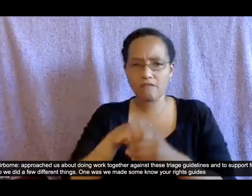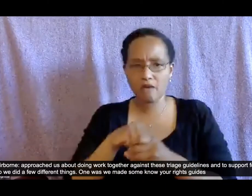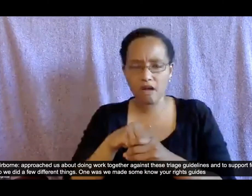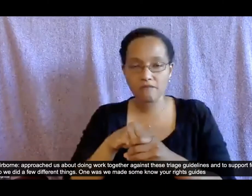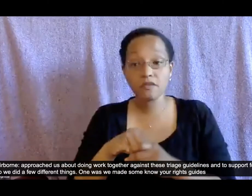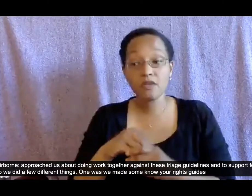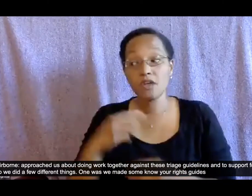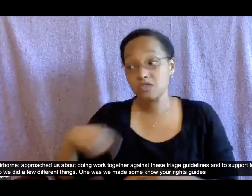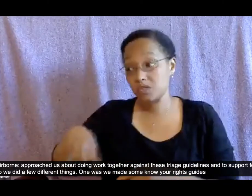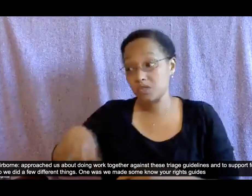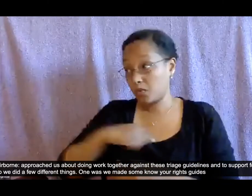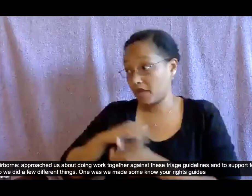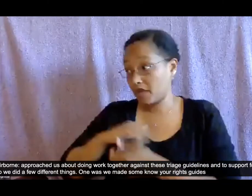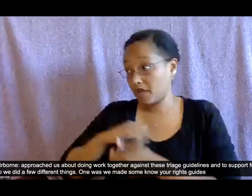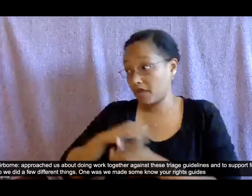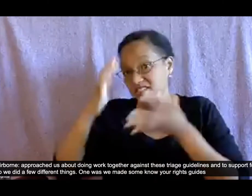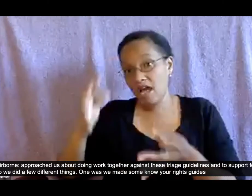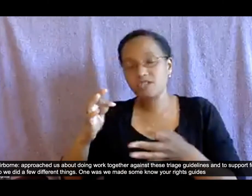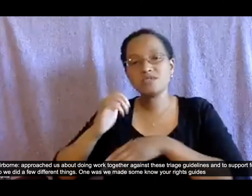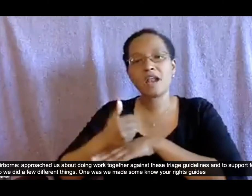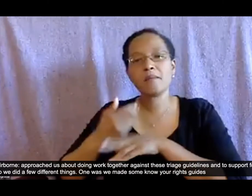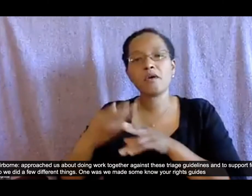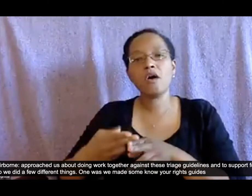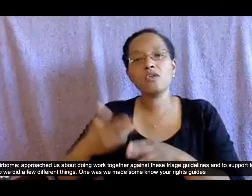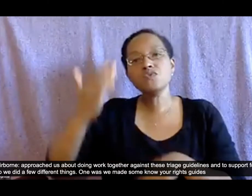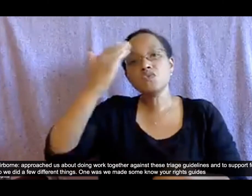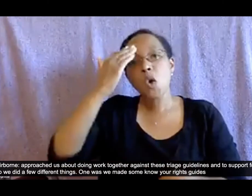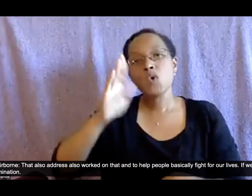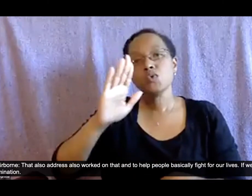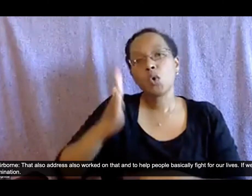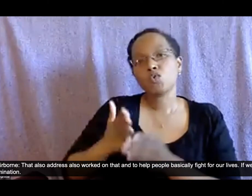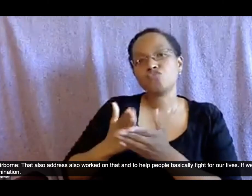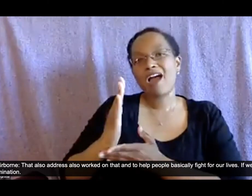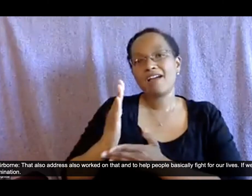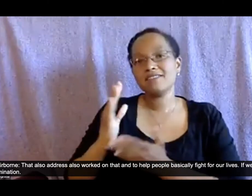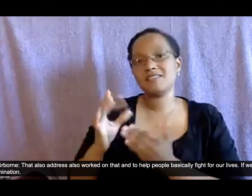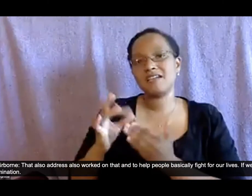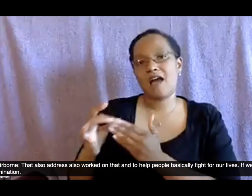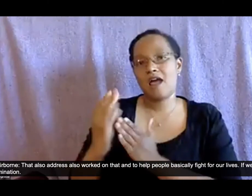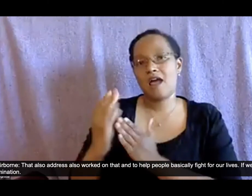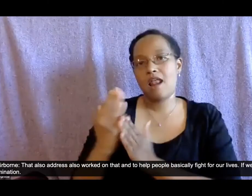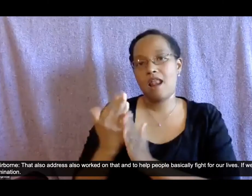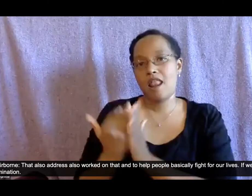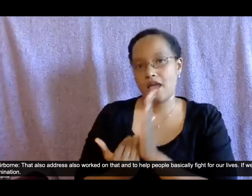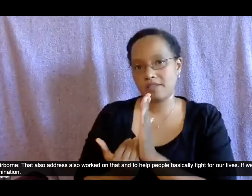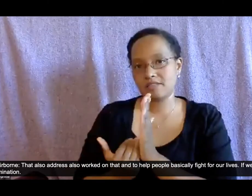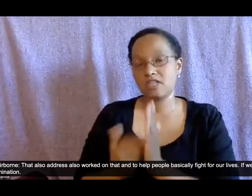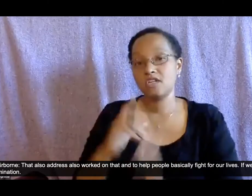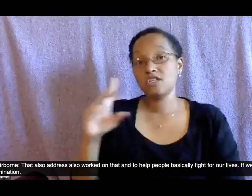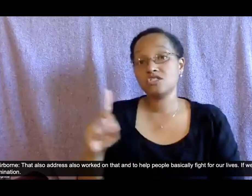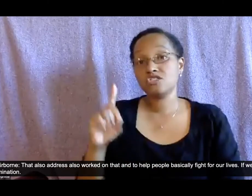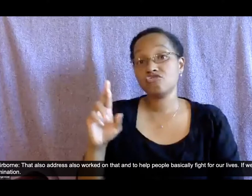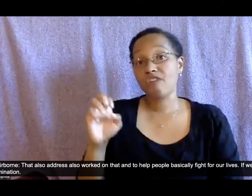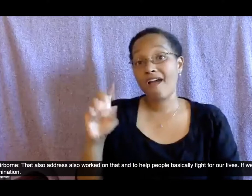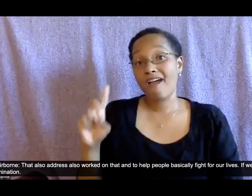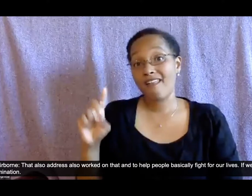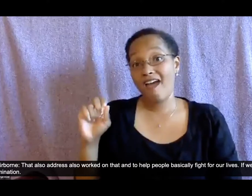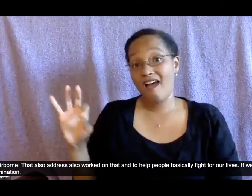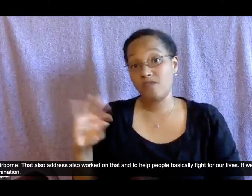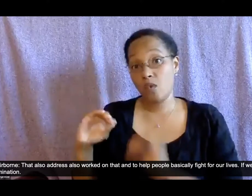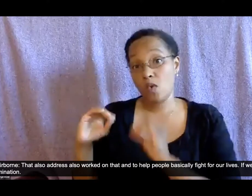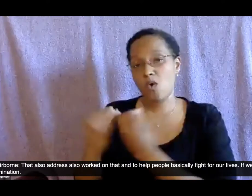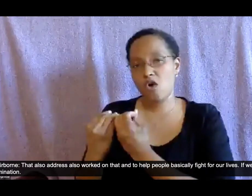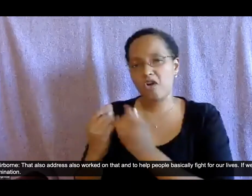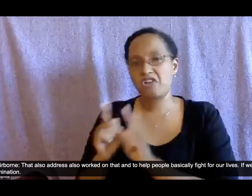some know your rights guides um um that uh also dread f also worked on that and to help